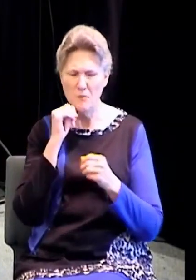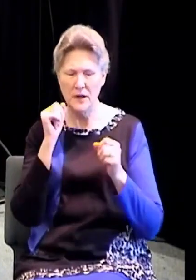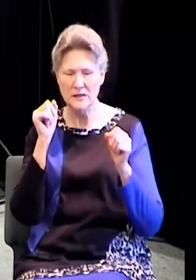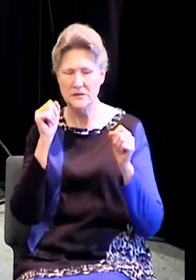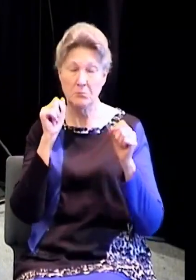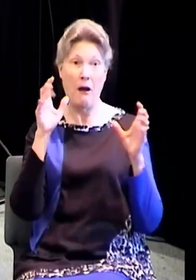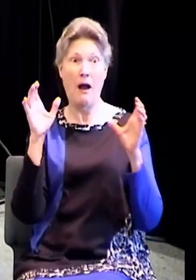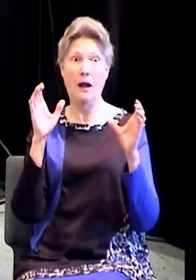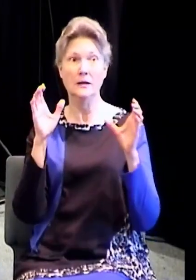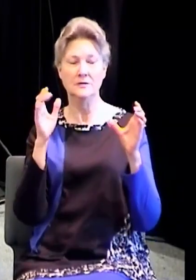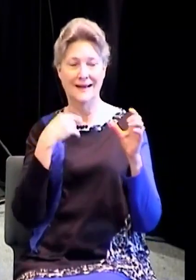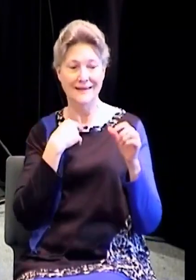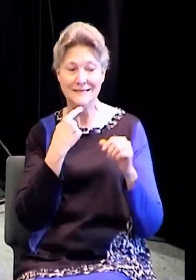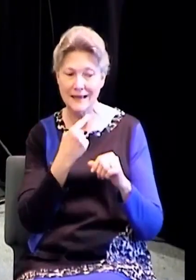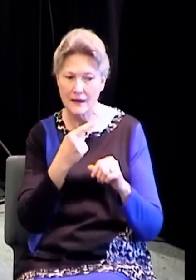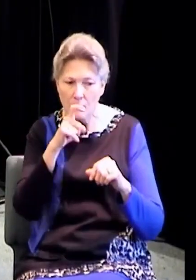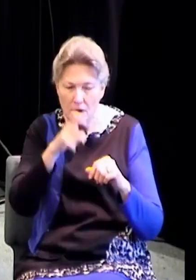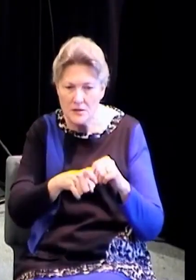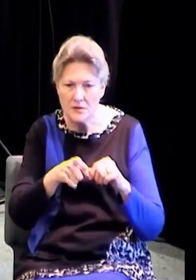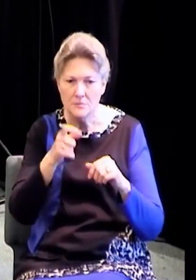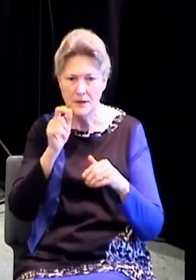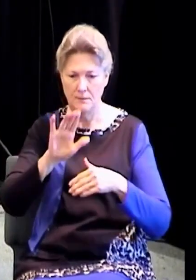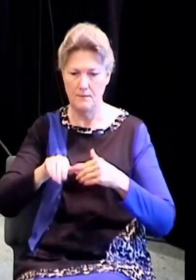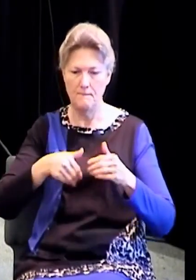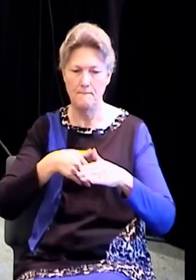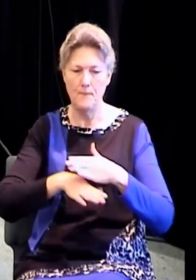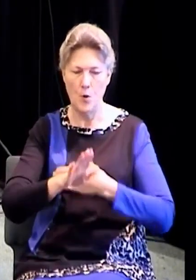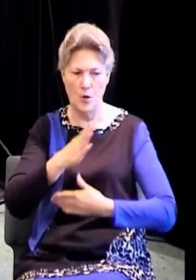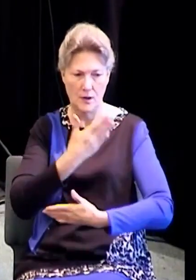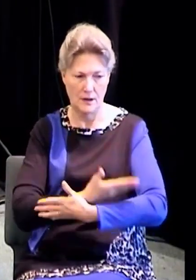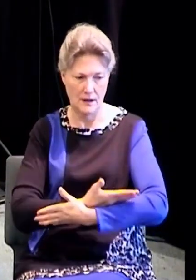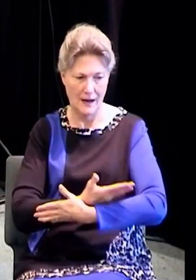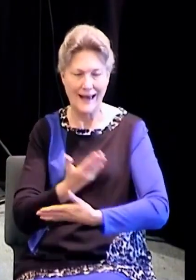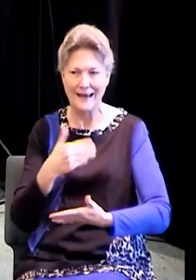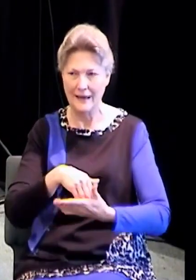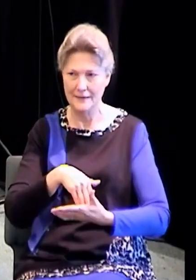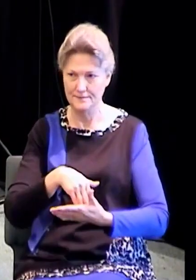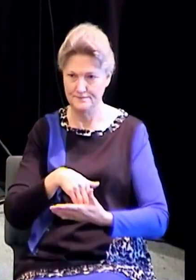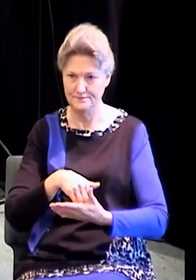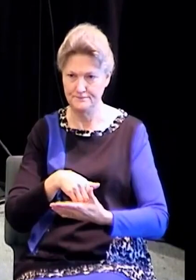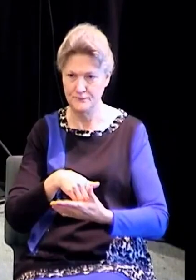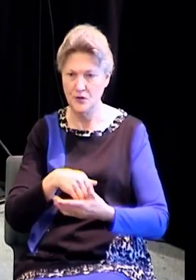unto thee, You must be born again. You must.